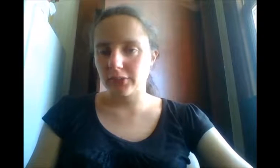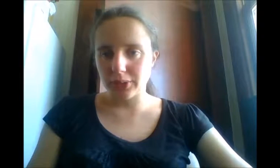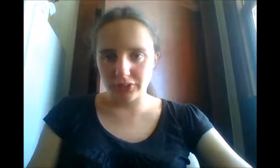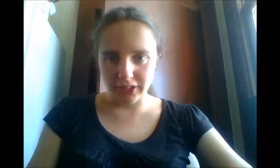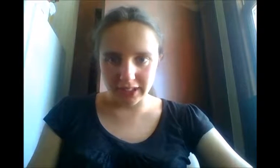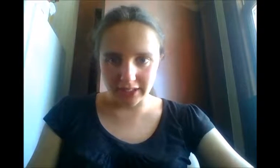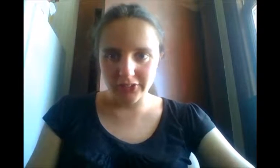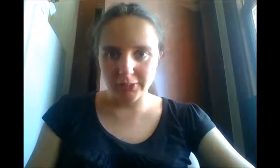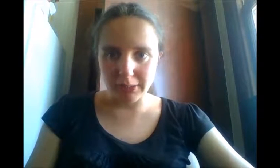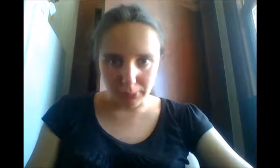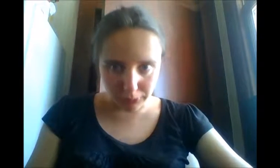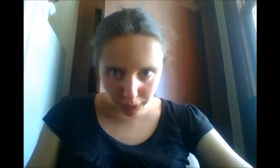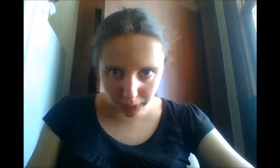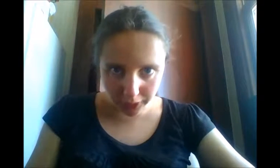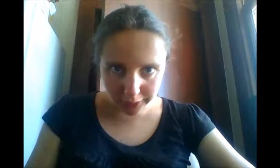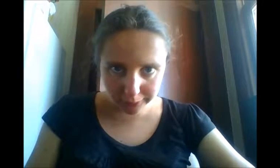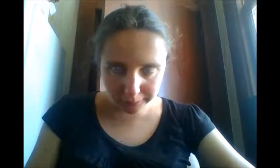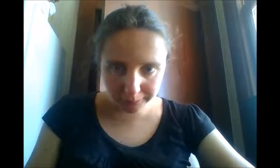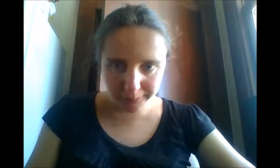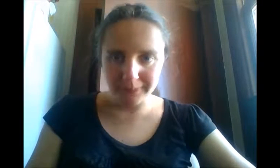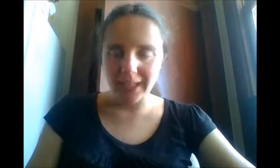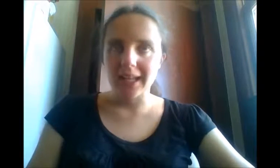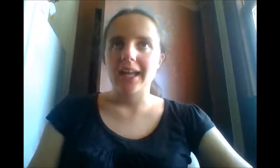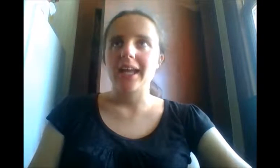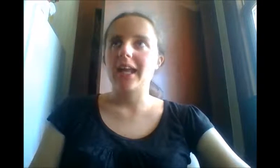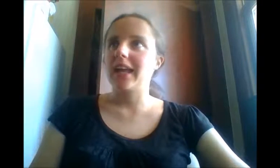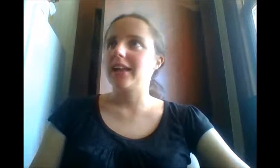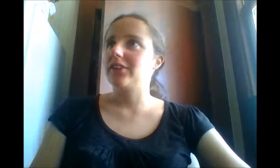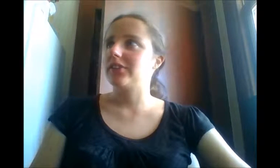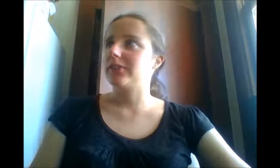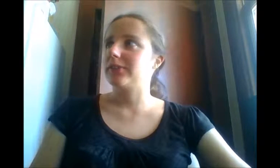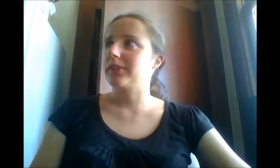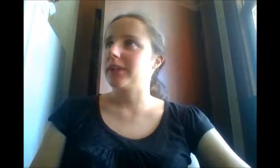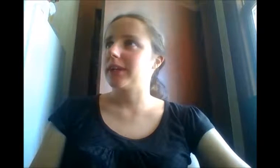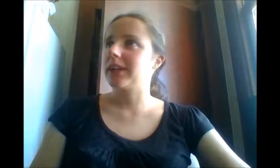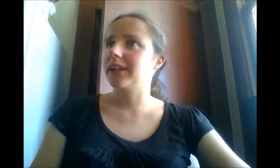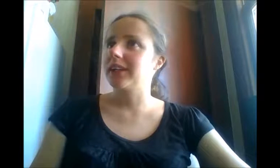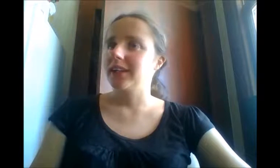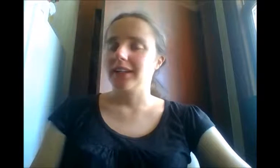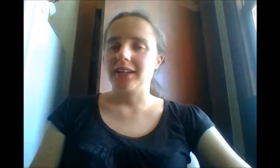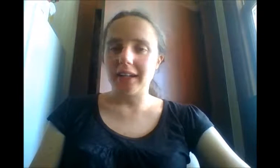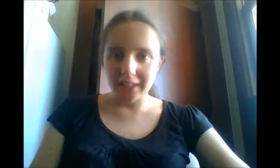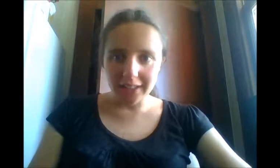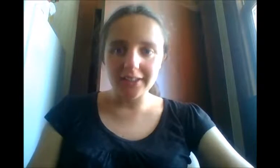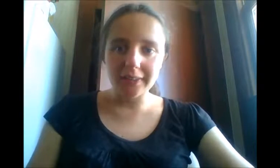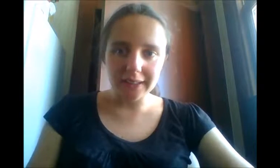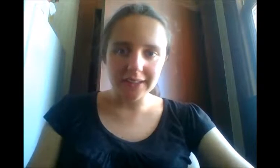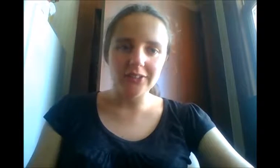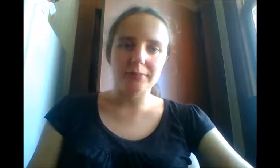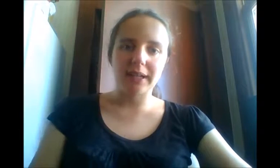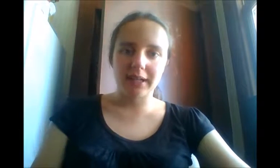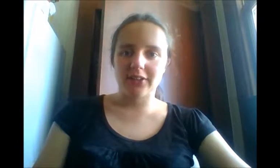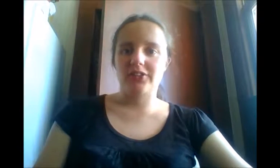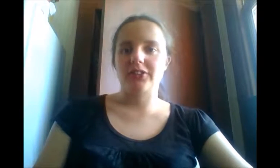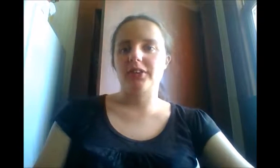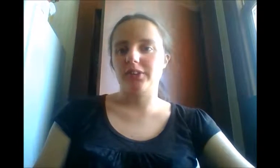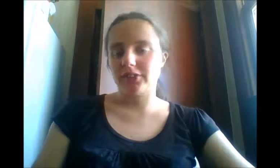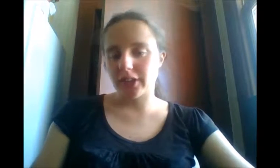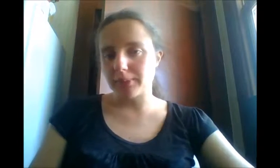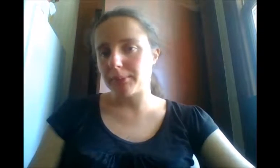question asked to me before, and I think it depends on the type of